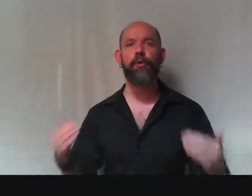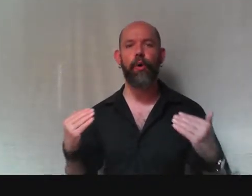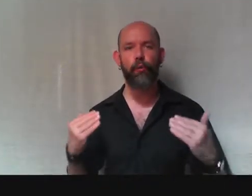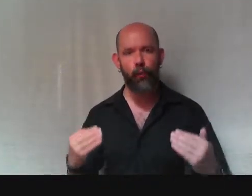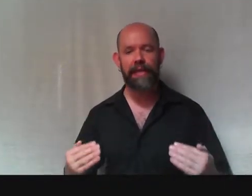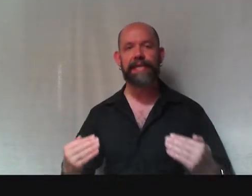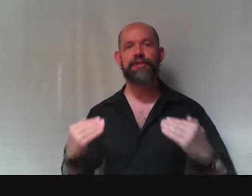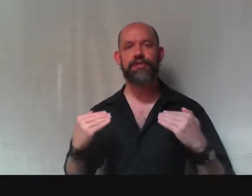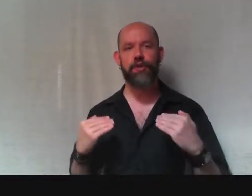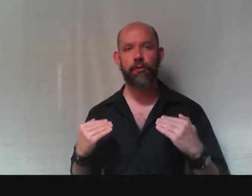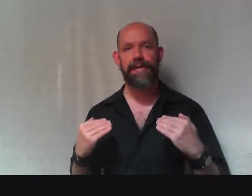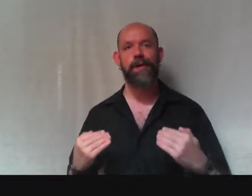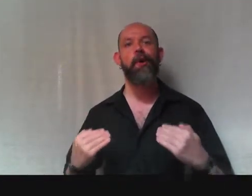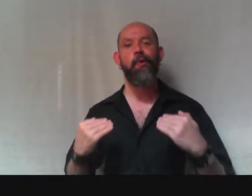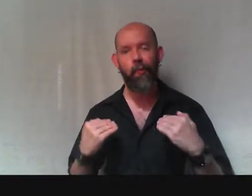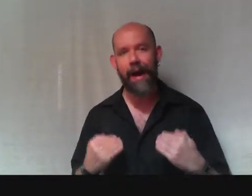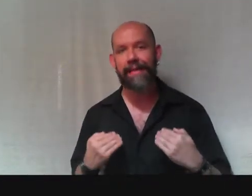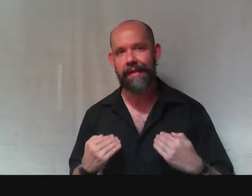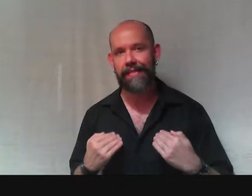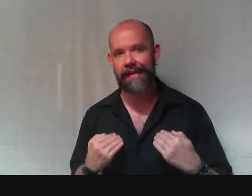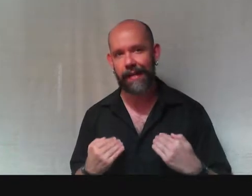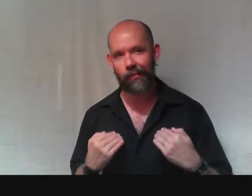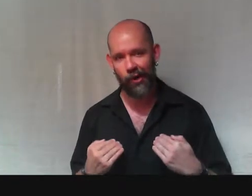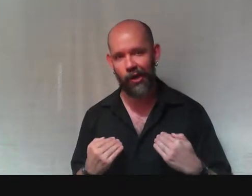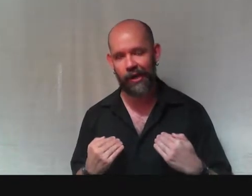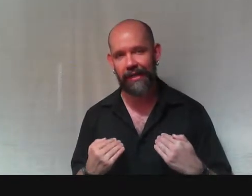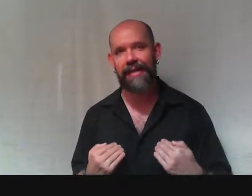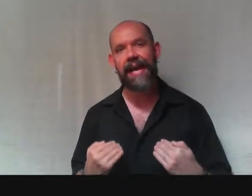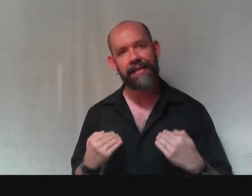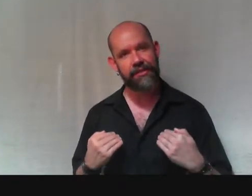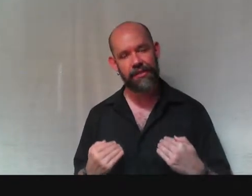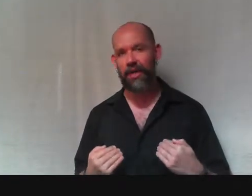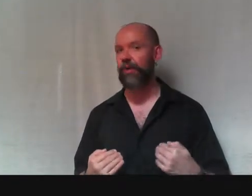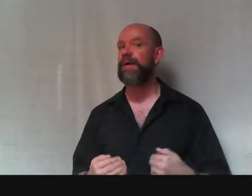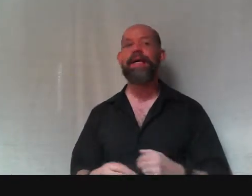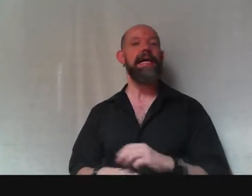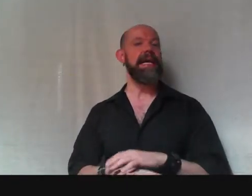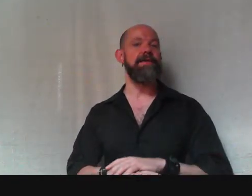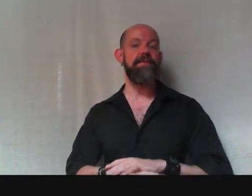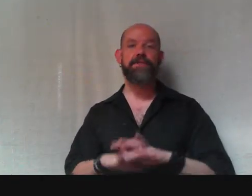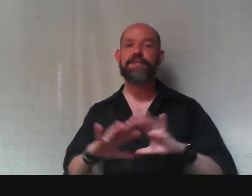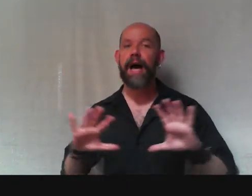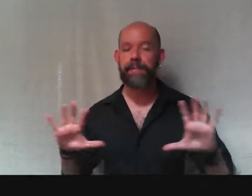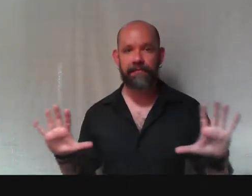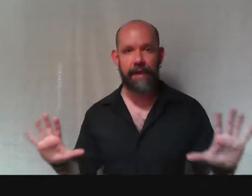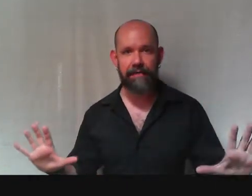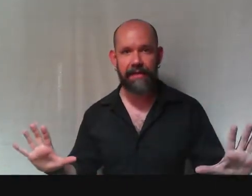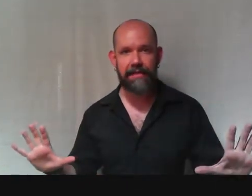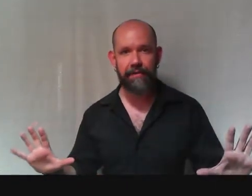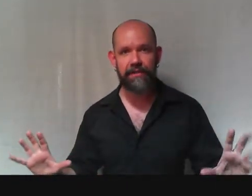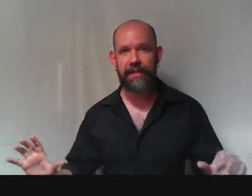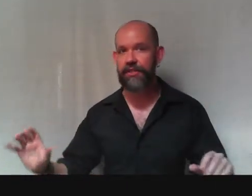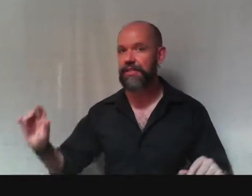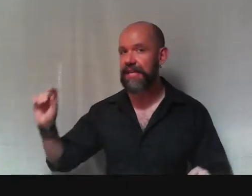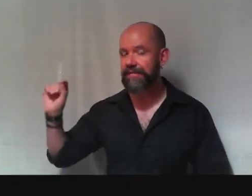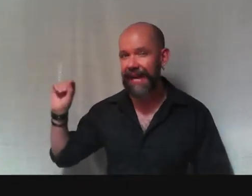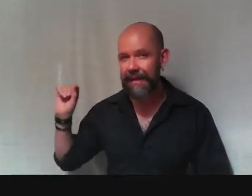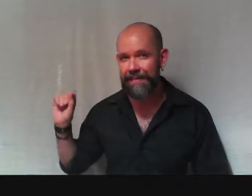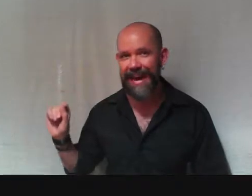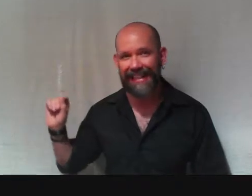who are willing to show me why they think I'm wrong. And so, if you stop me from having these conversations, if I am not